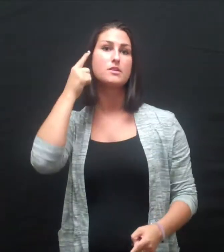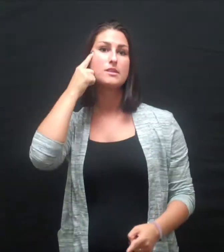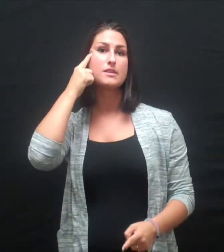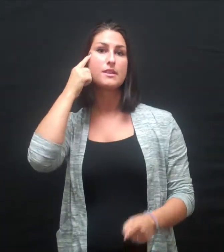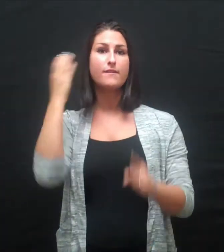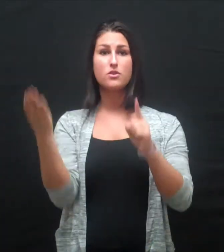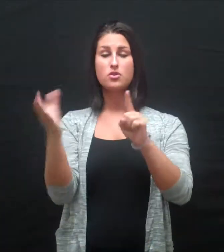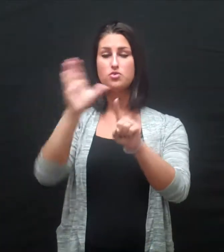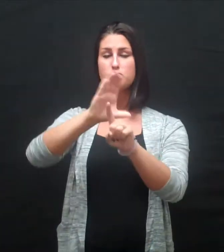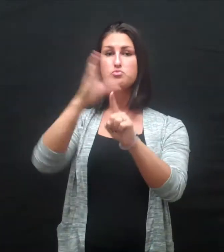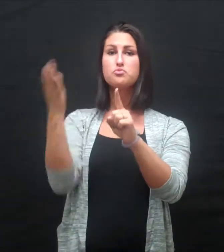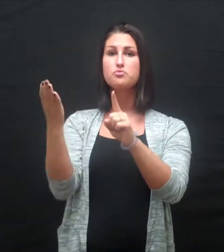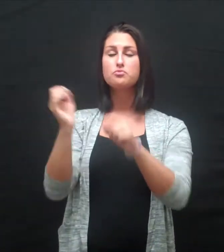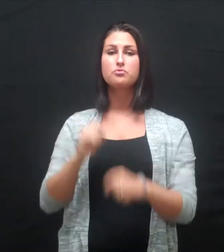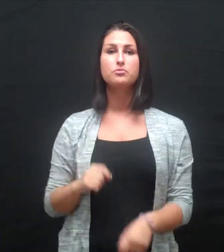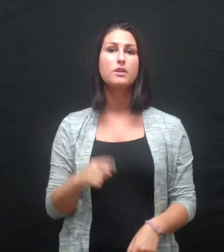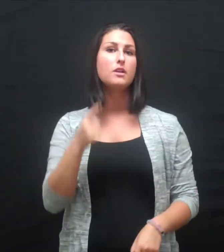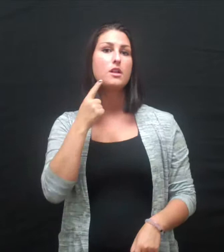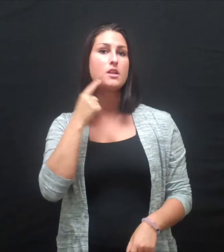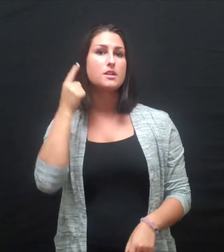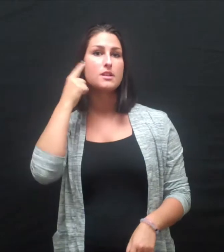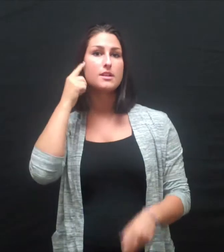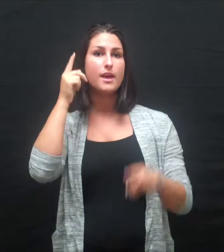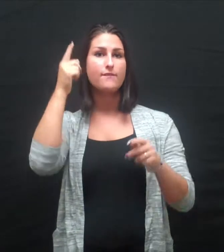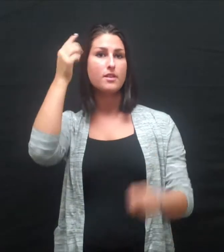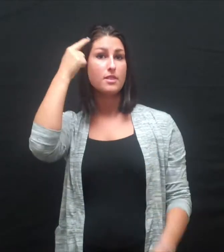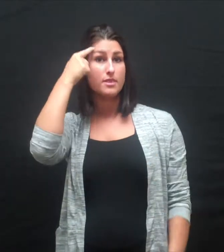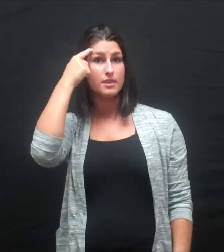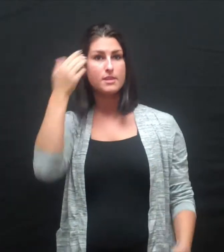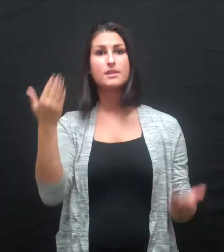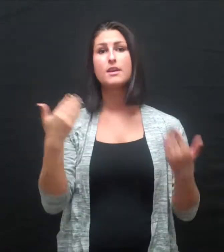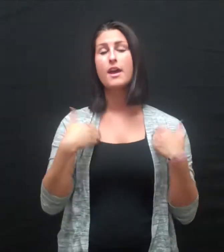The deaf population identify themselves as a separate culture.